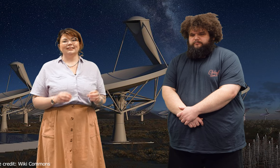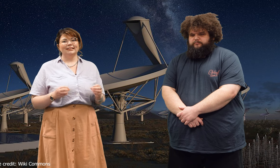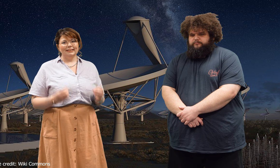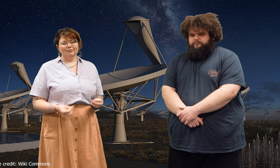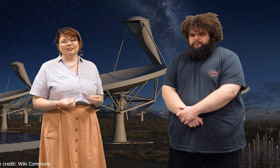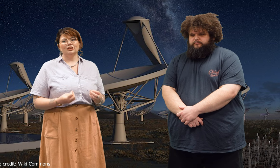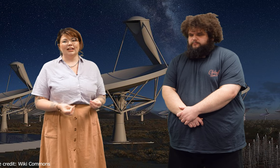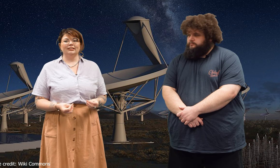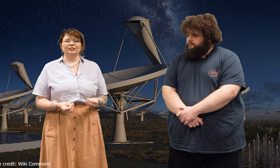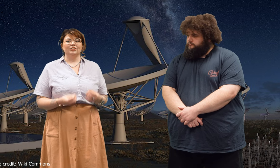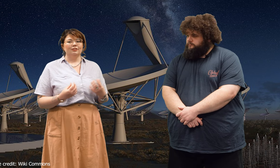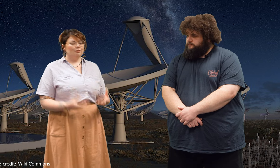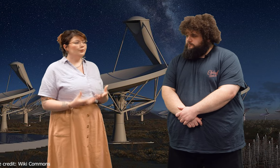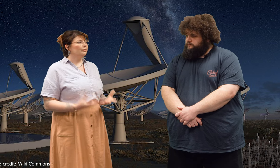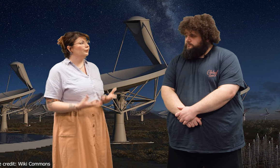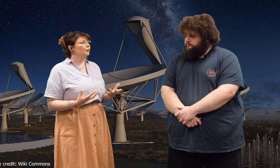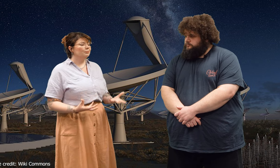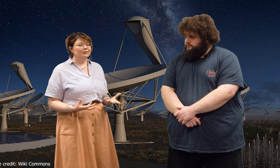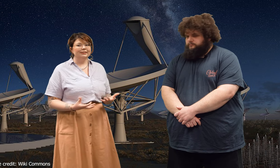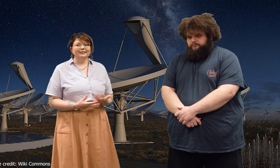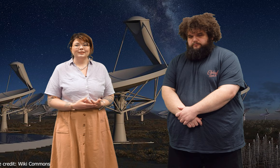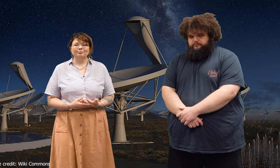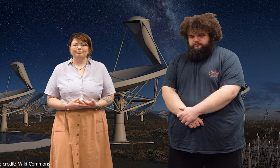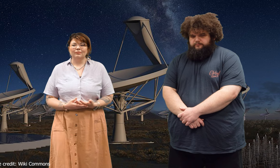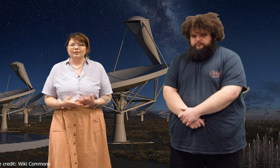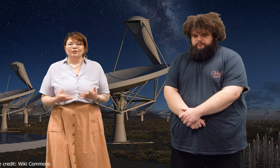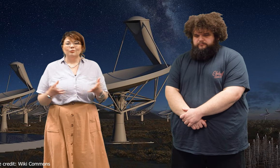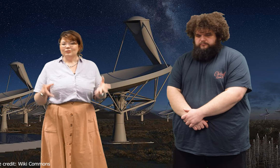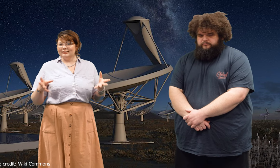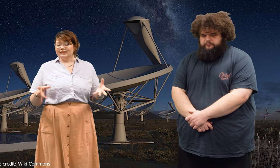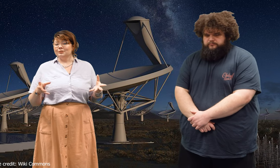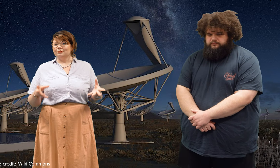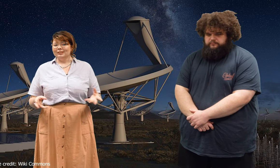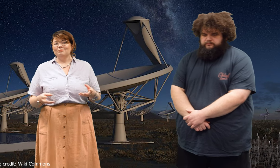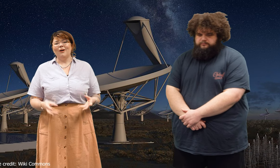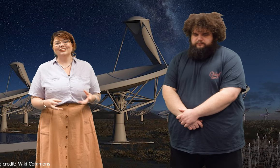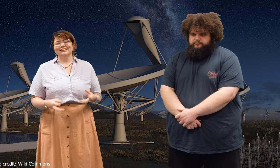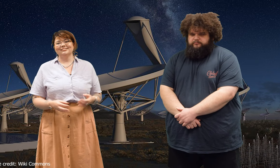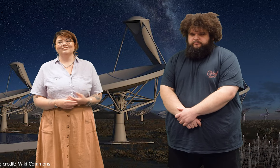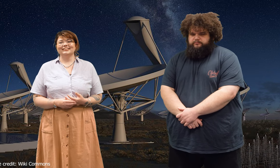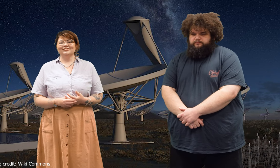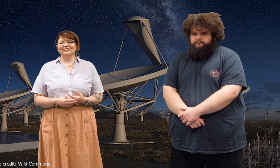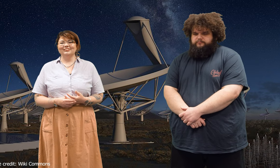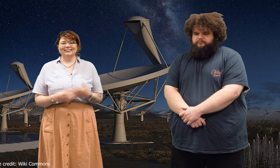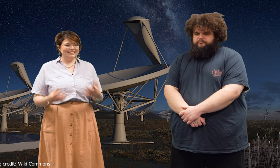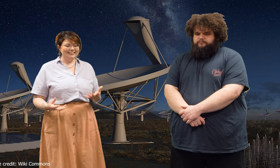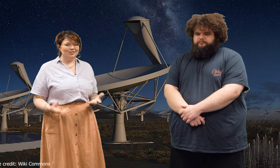significant challenge for the local communities. Whilst it is really positive to see an